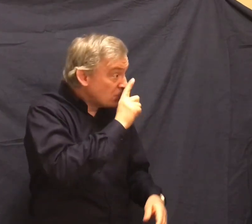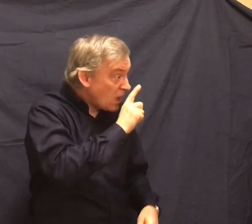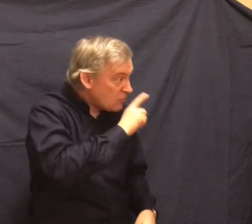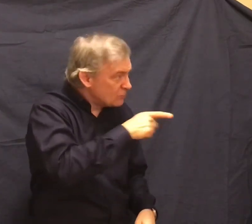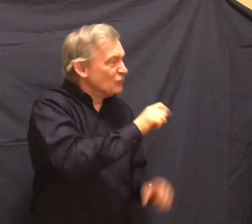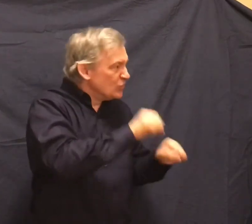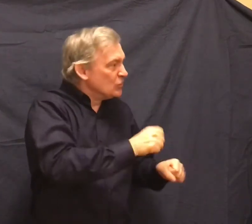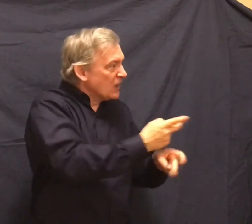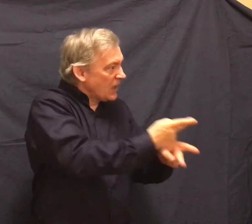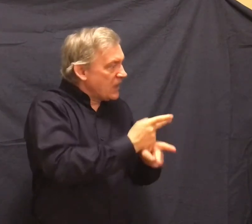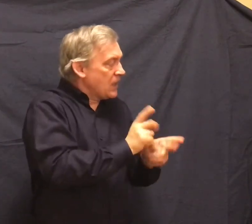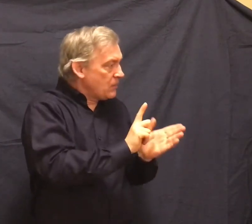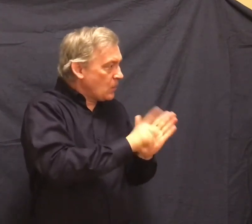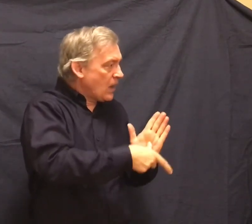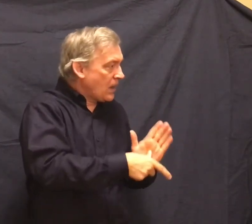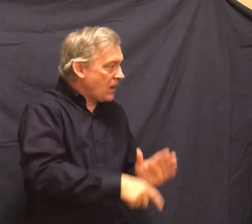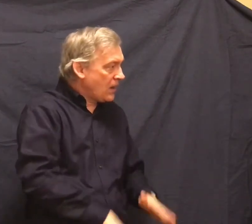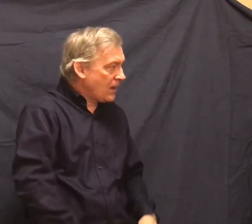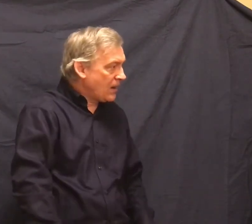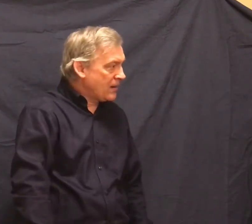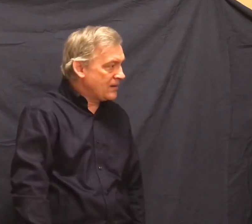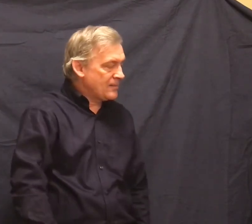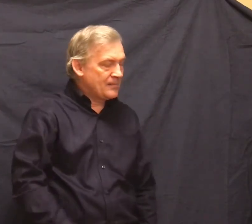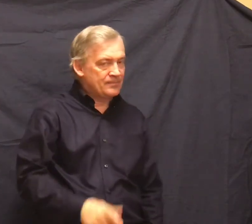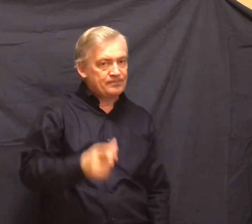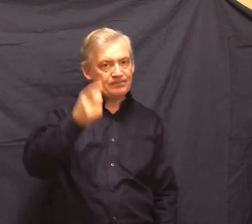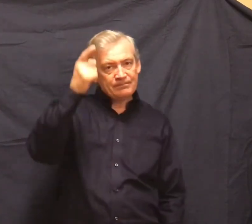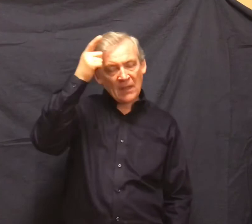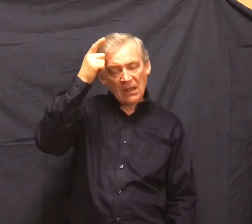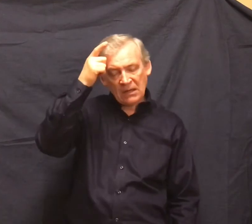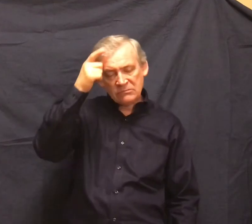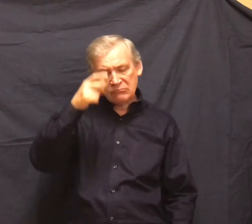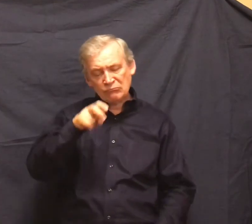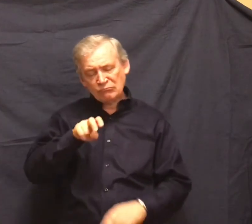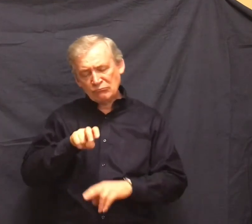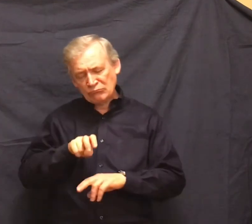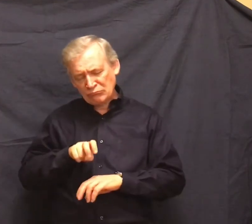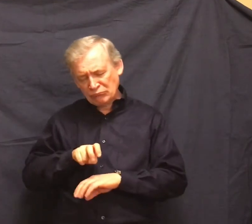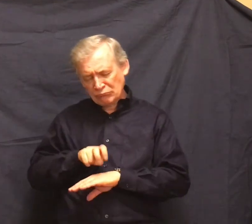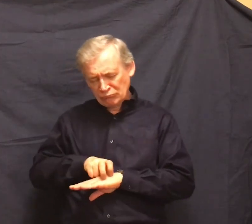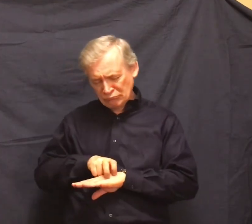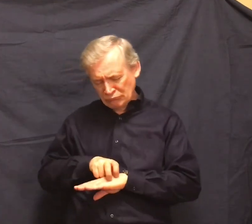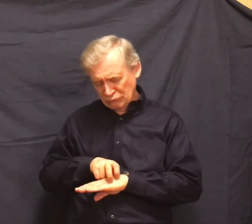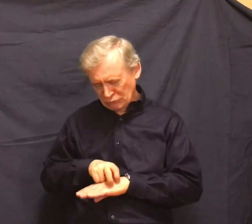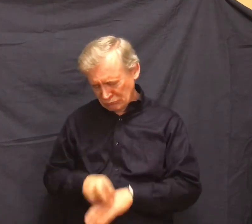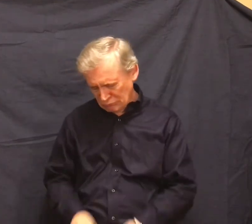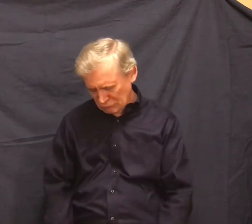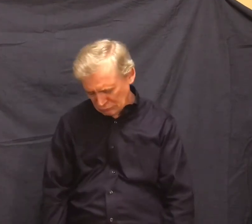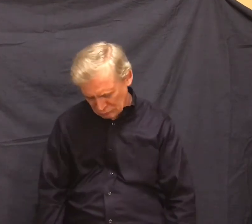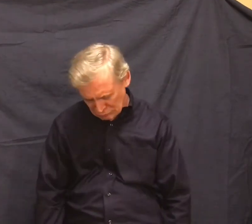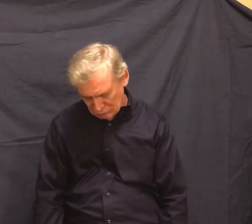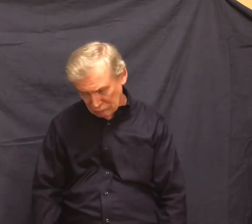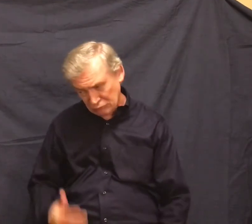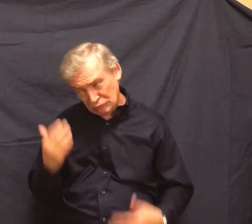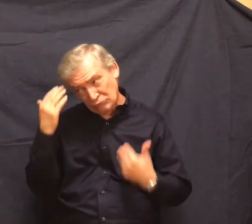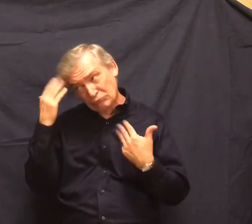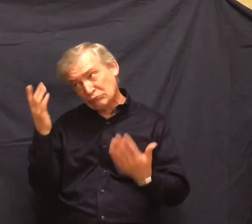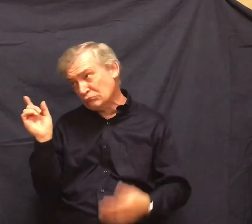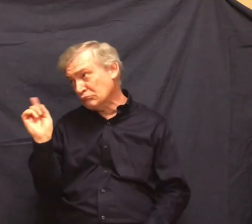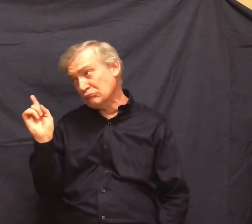Lenny sat down on the ground and hung his head dejectedly. I don't know where there is no other mouse. I remember a